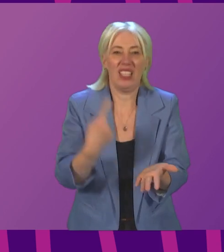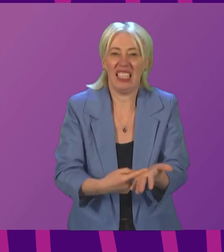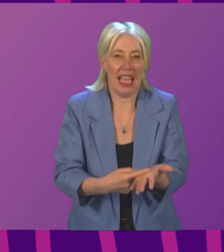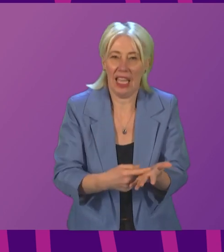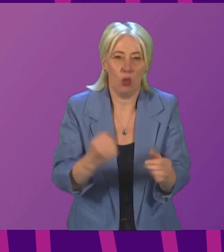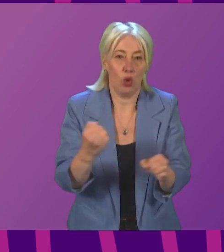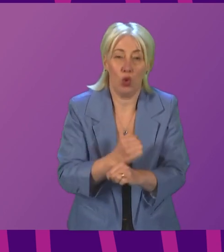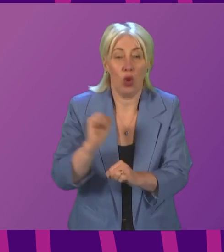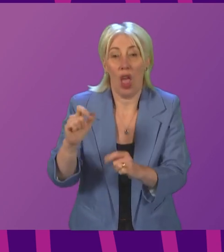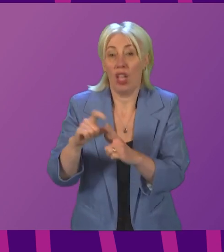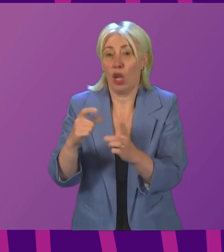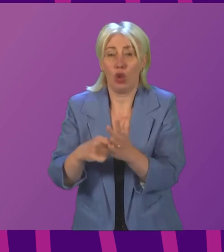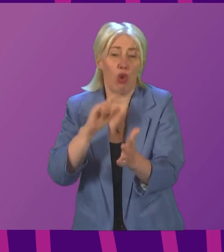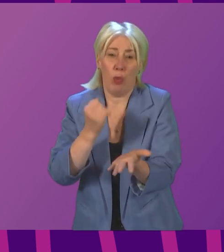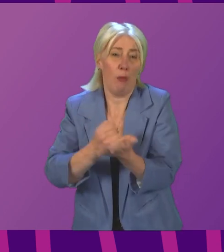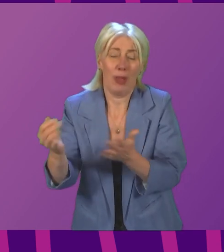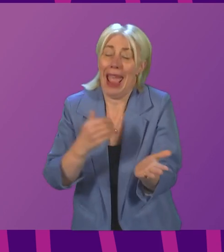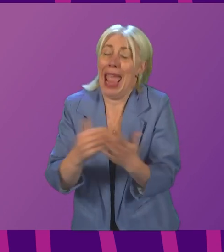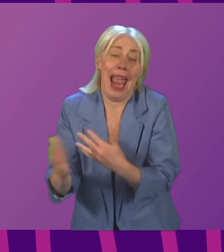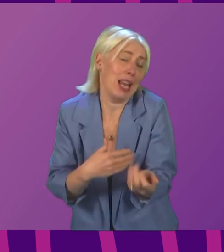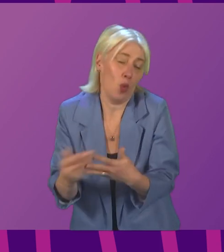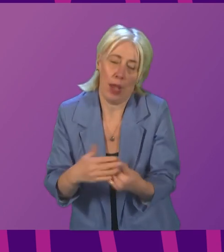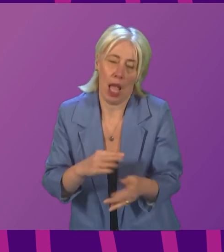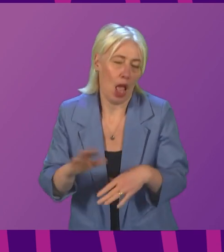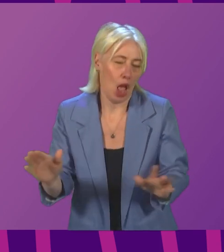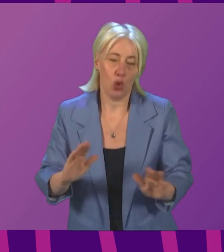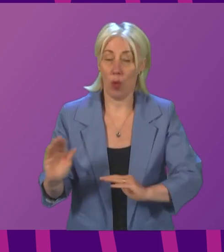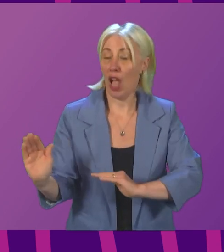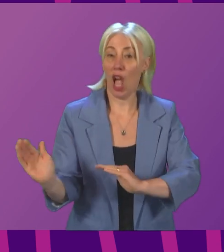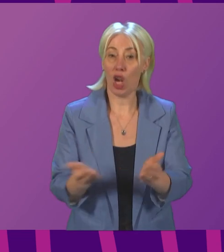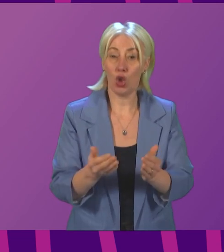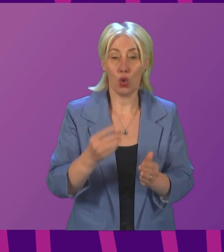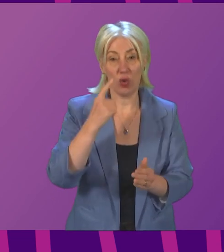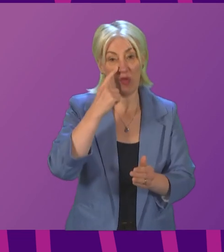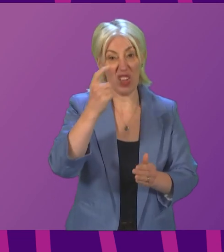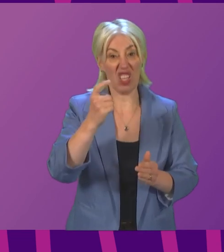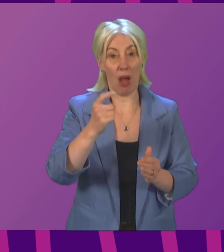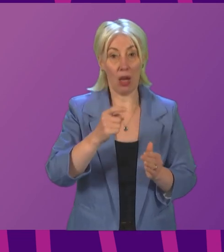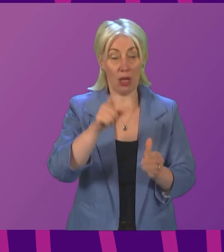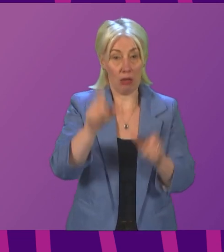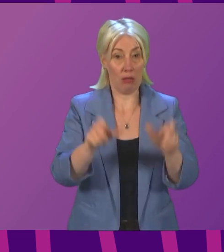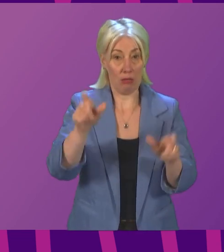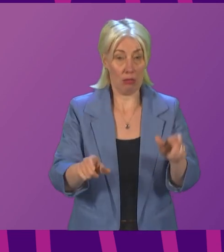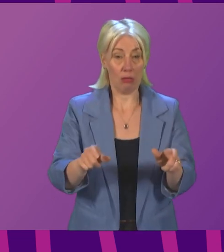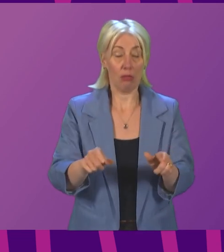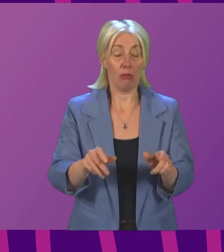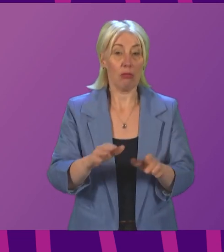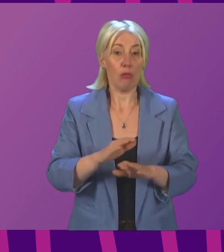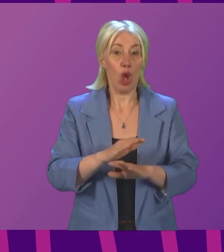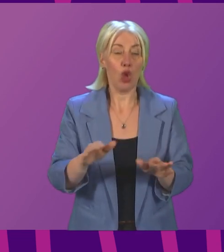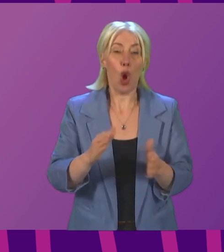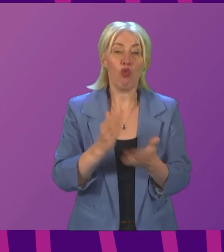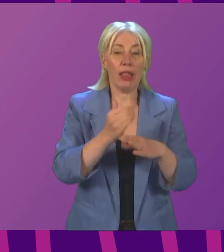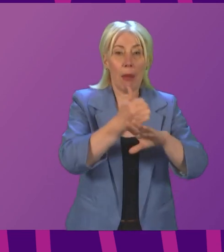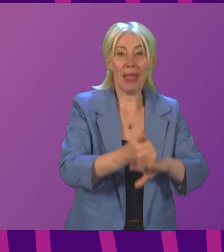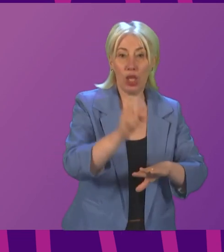Ross will probably oppose it. So when we introduced a vaccination programme for younger teenagers that wasn't principally school